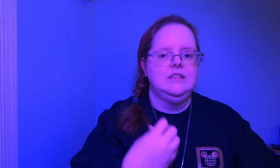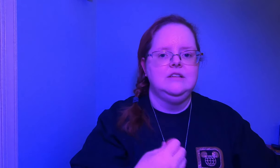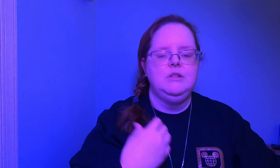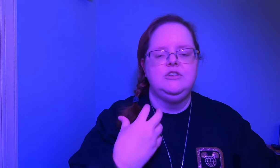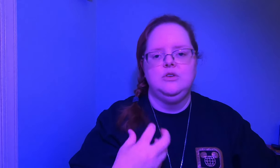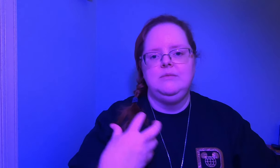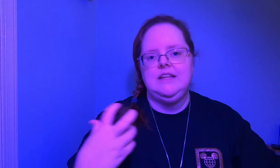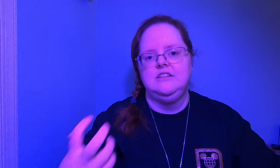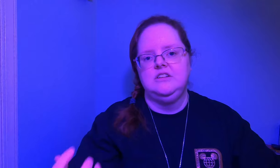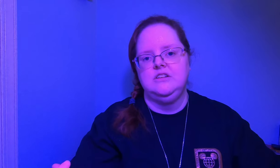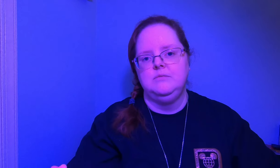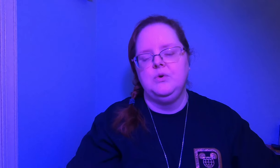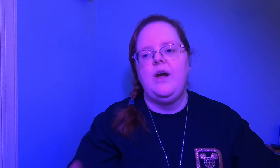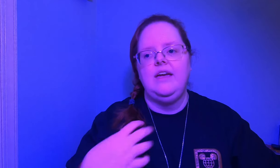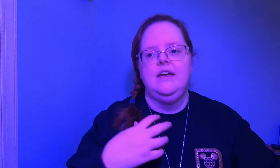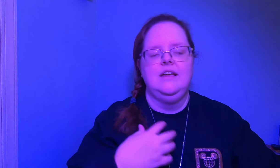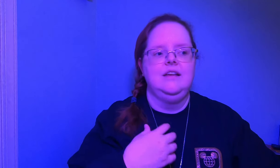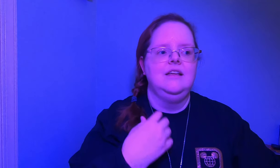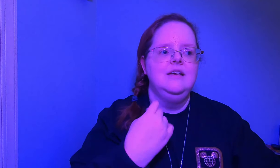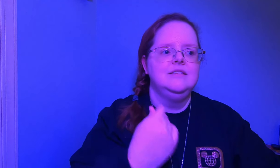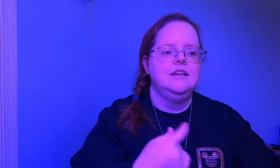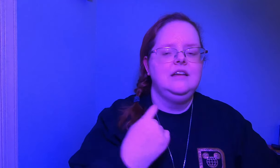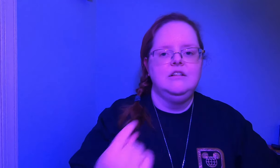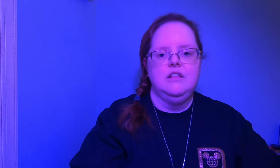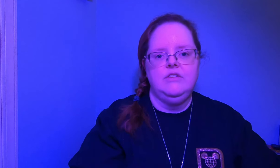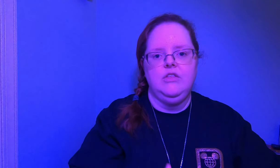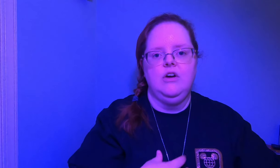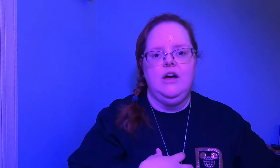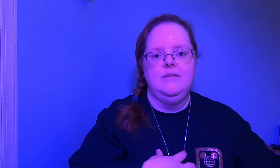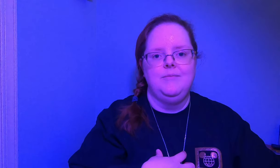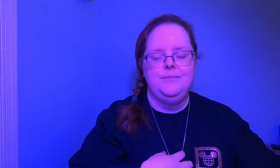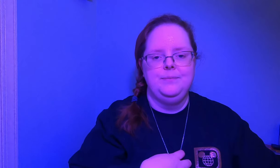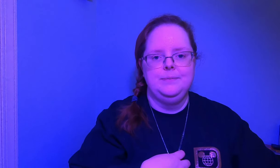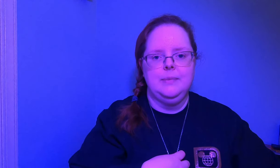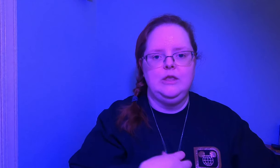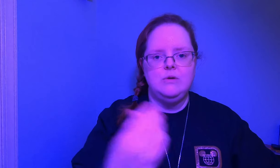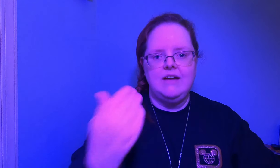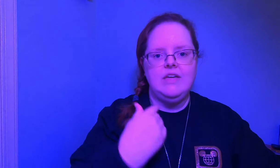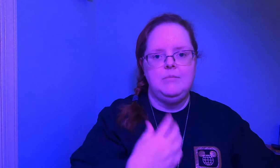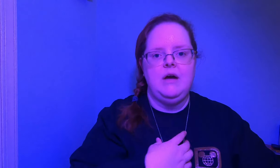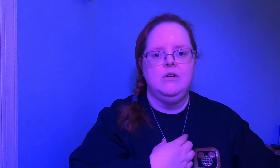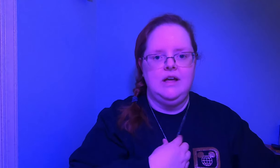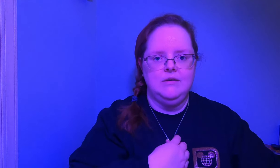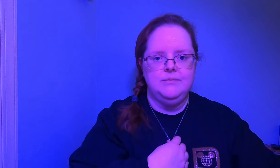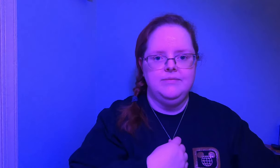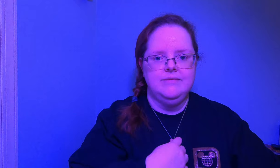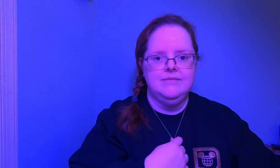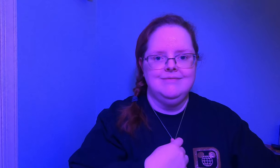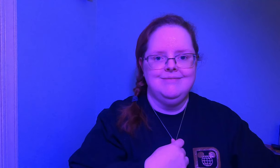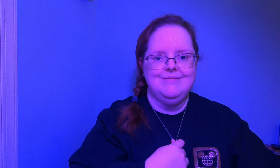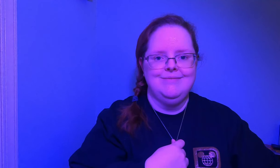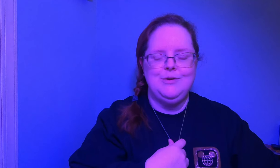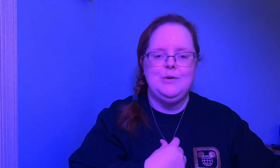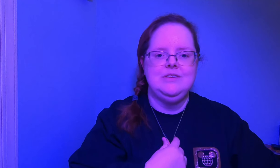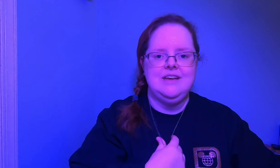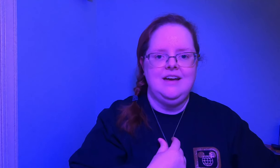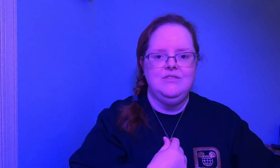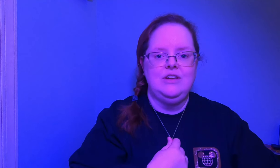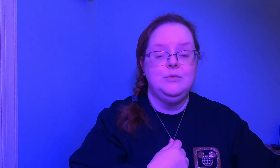this please join me in praying and sending a loving thought you have that power now you always have and you